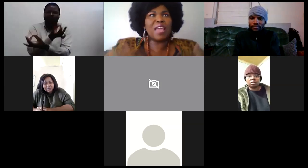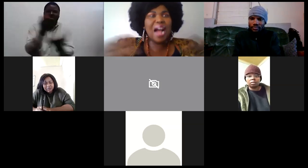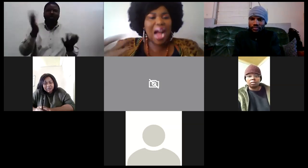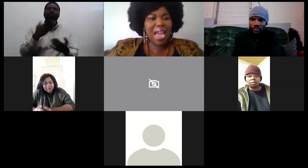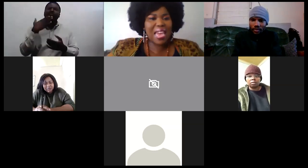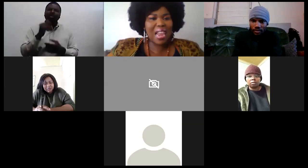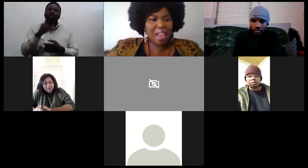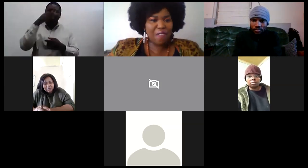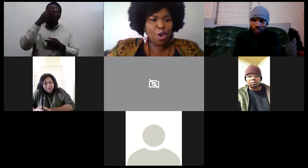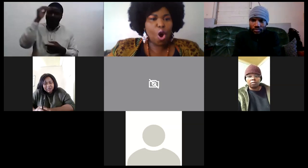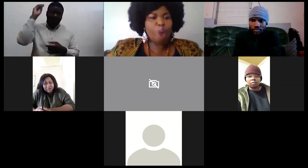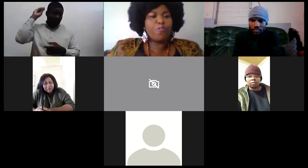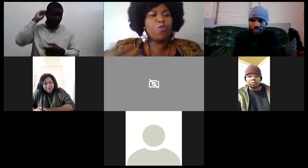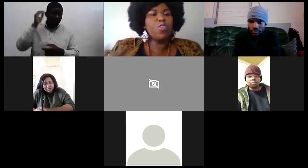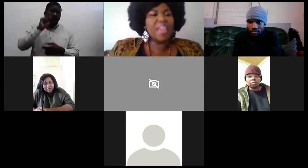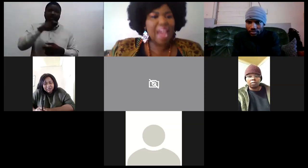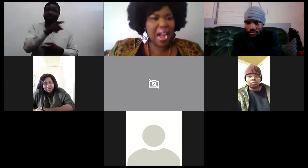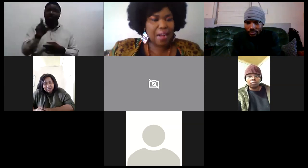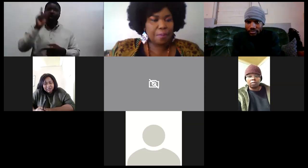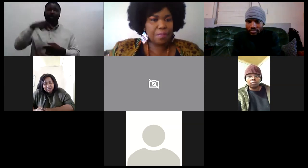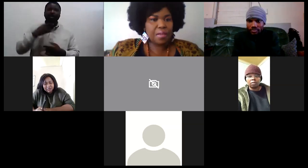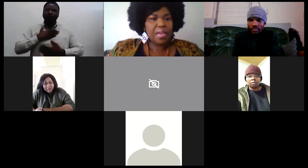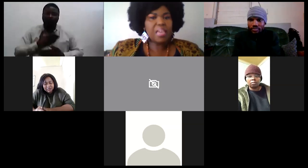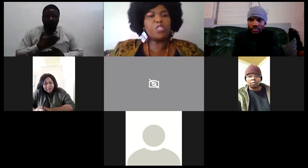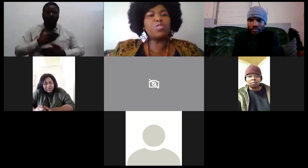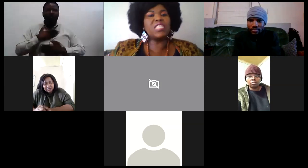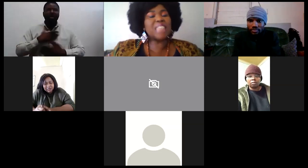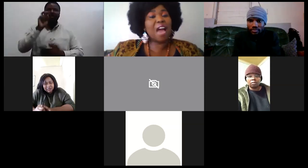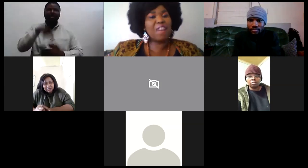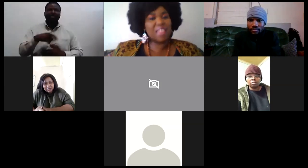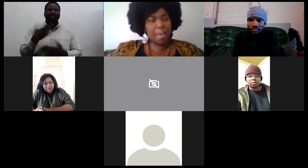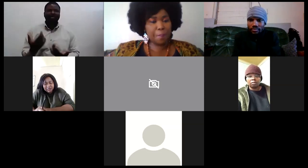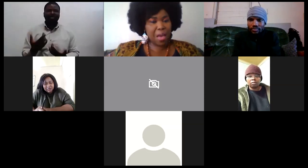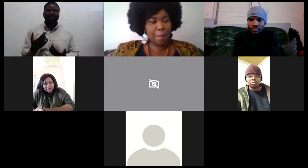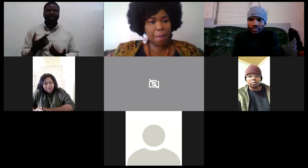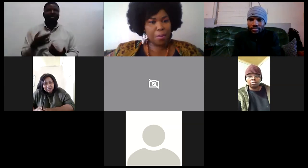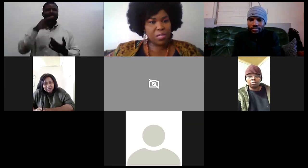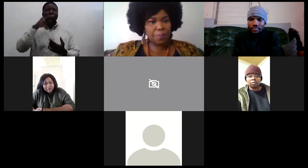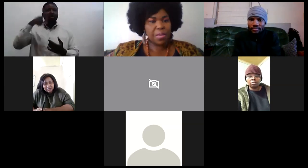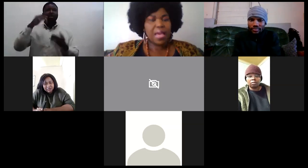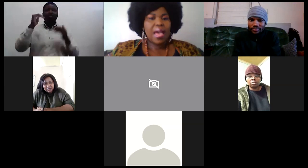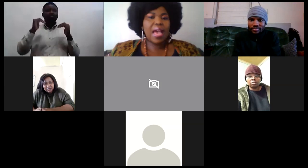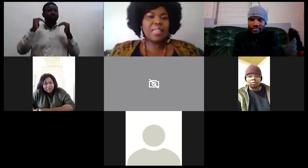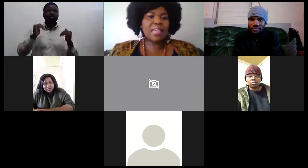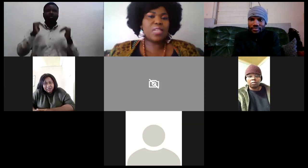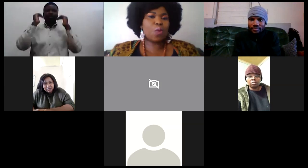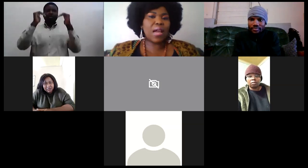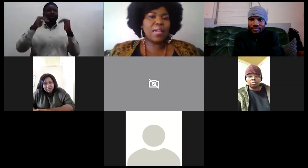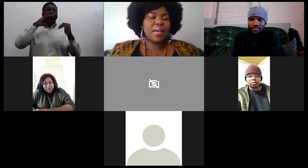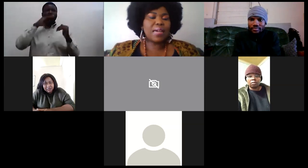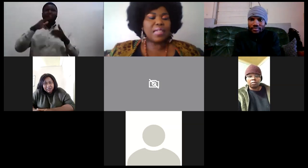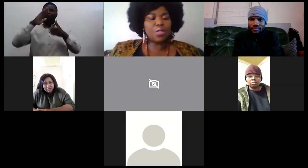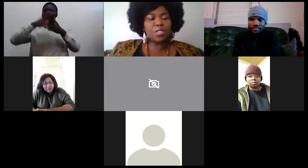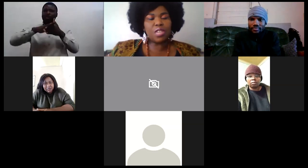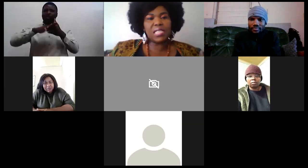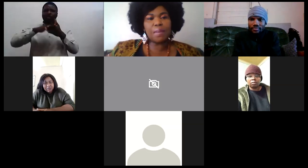into the higher level of who they are even to discover their purpose and as well